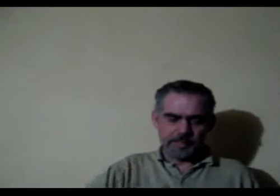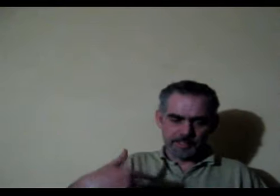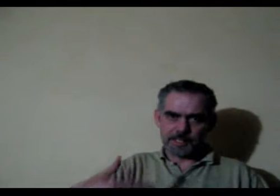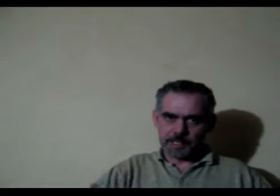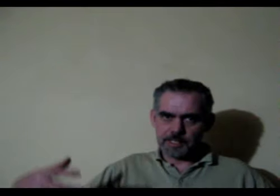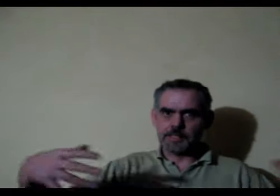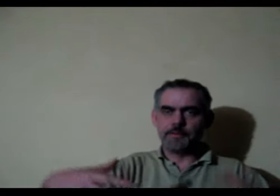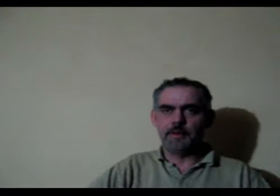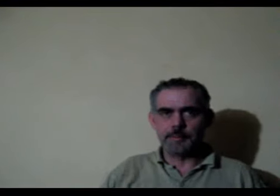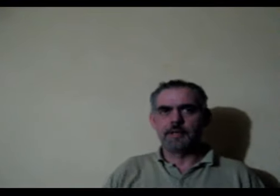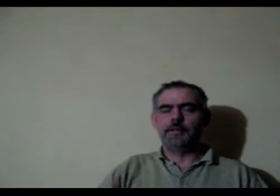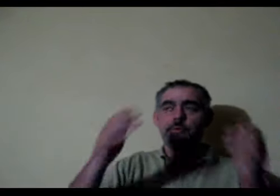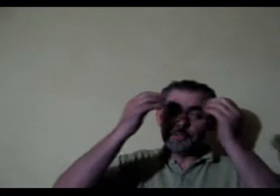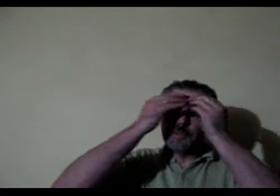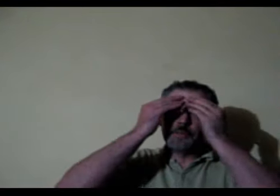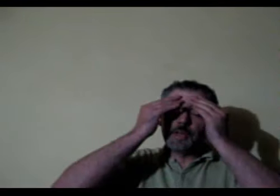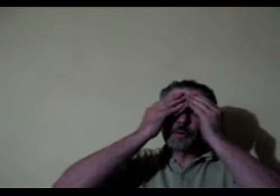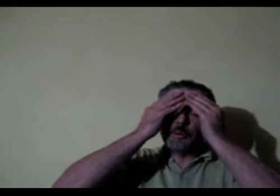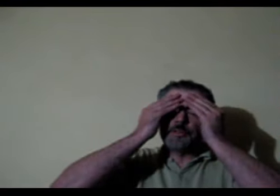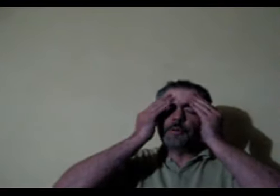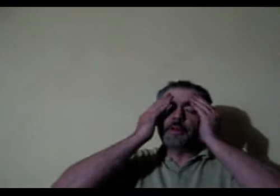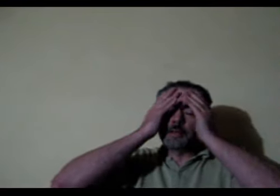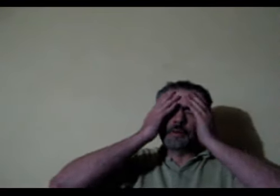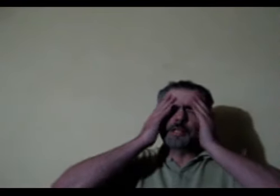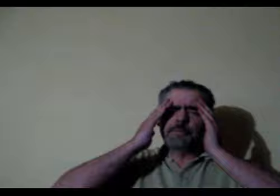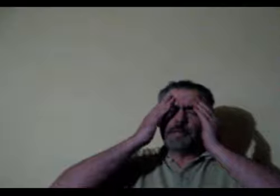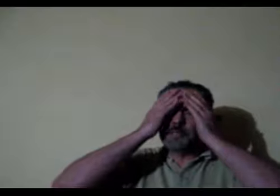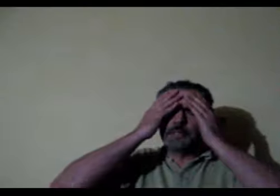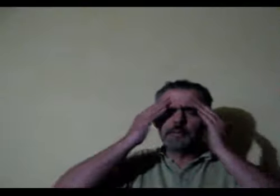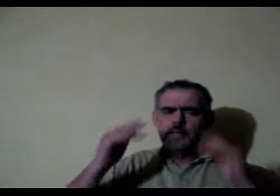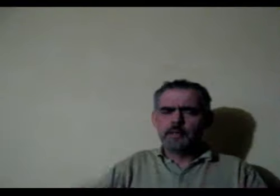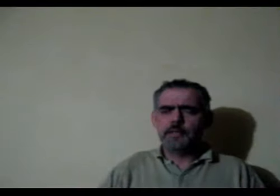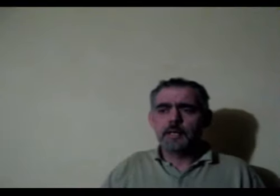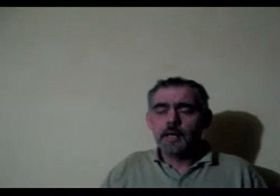societies have developed I'll leave you to go into the anthropology on that I'm not going to explain it to you really